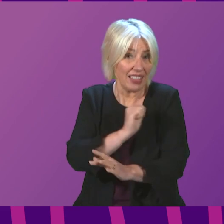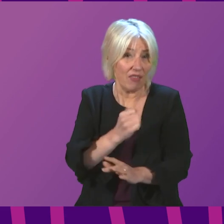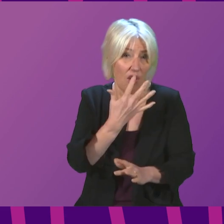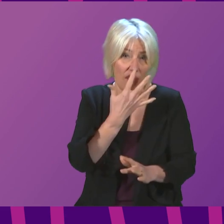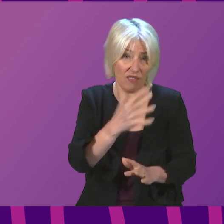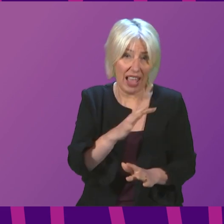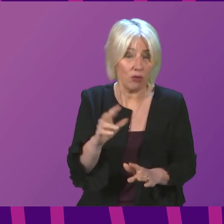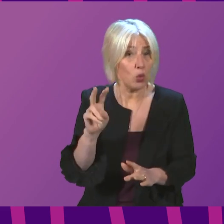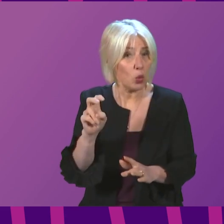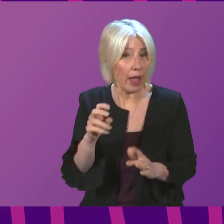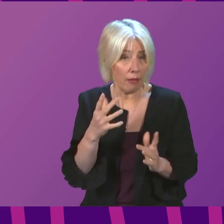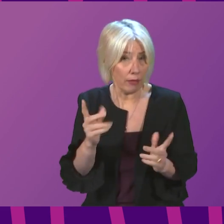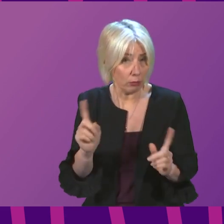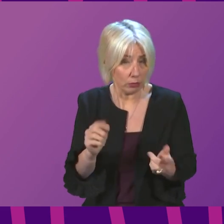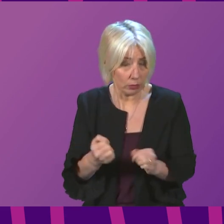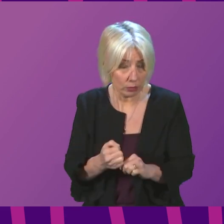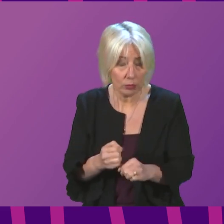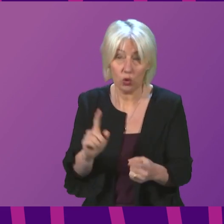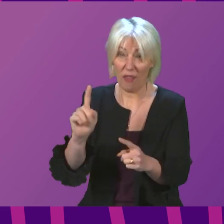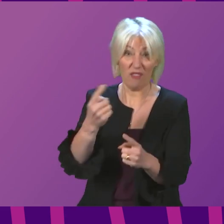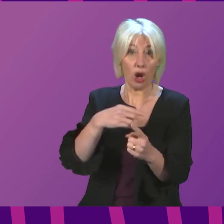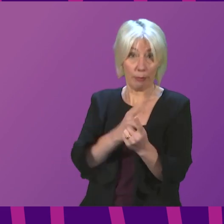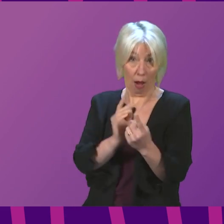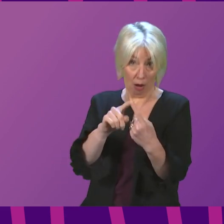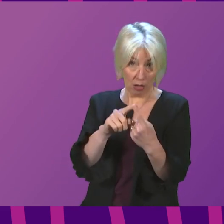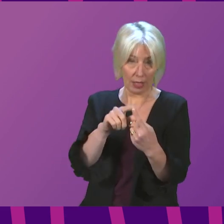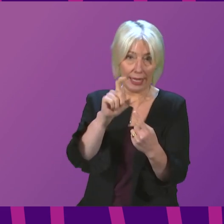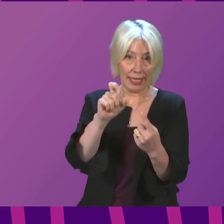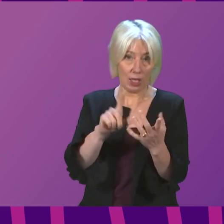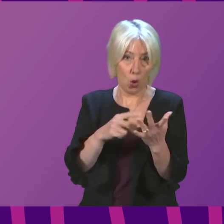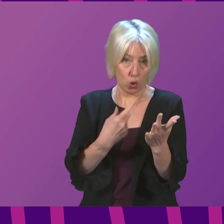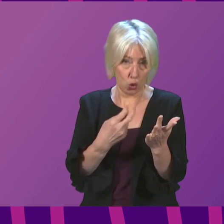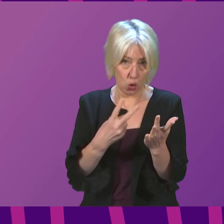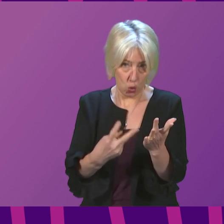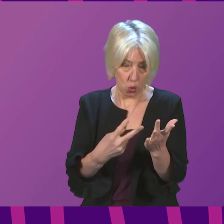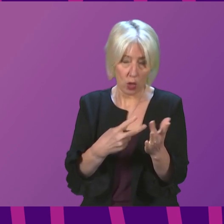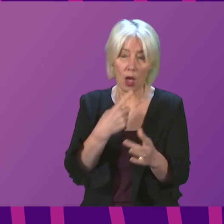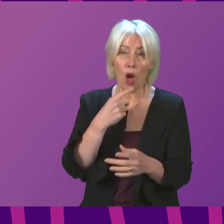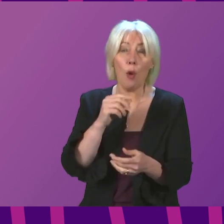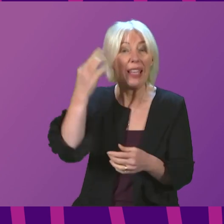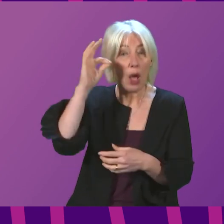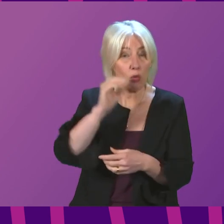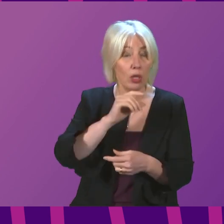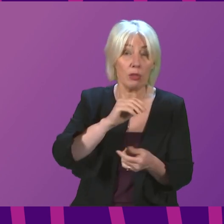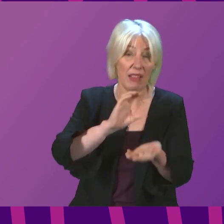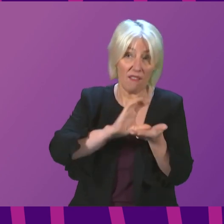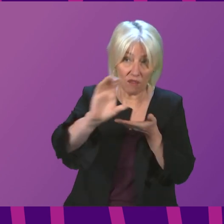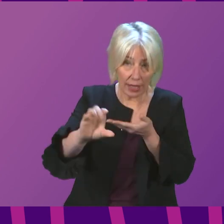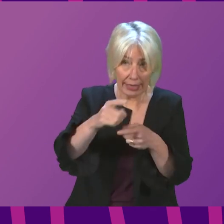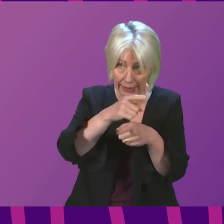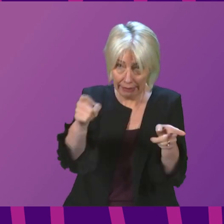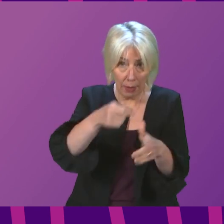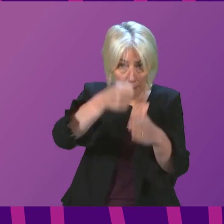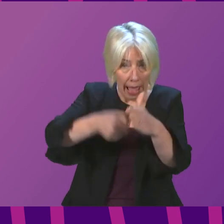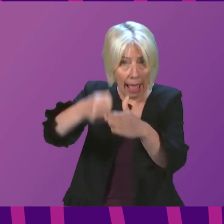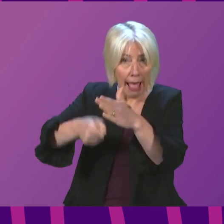In response to the first part of the question, obviously, we previously made funding available to local authorities for the acquisition